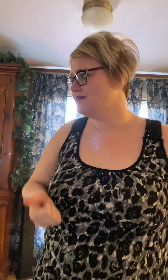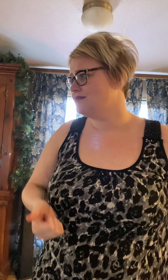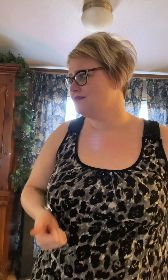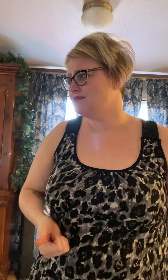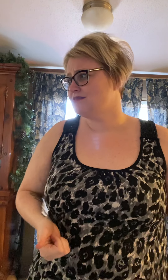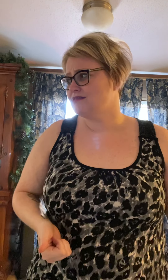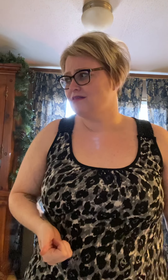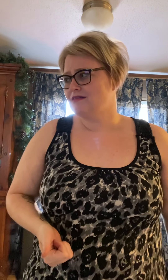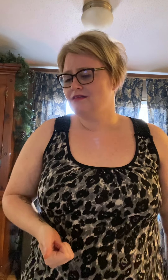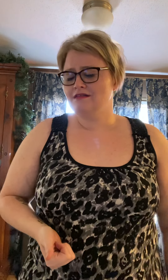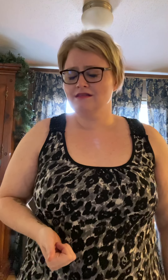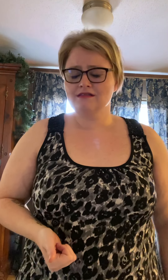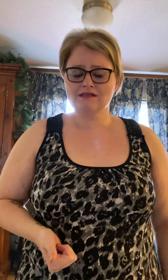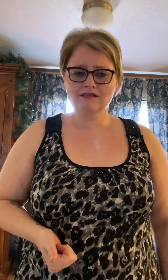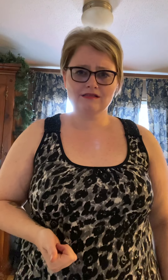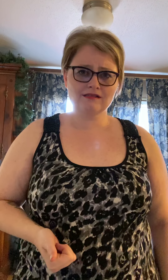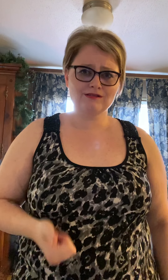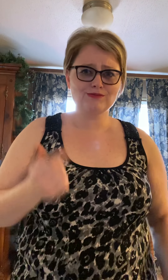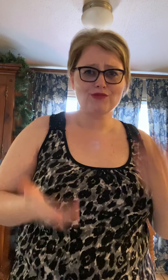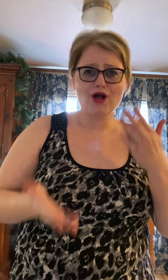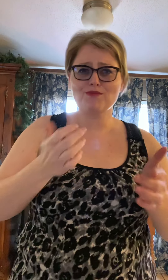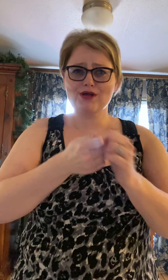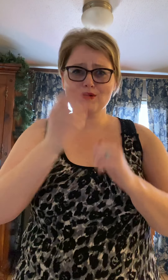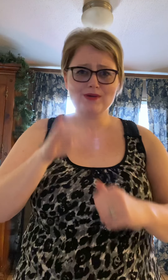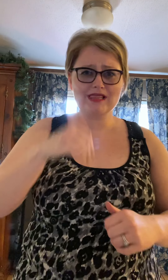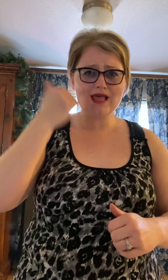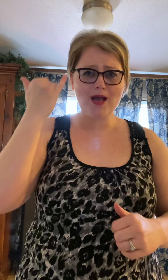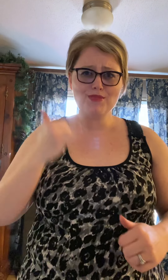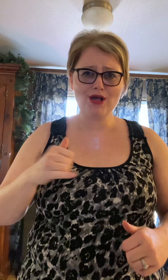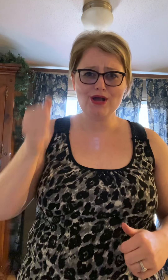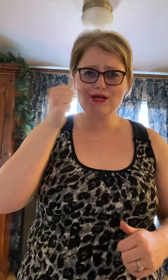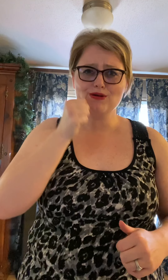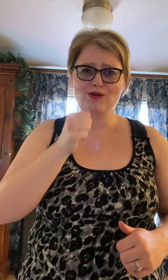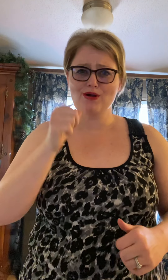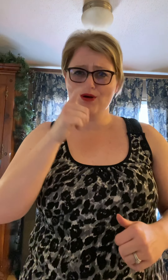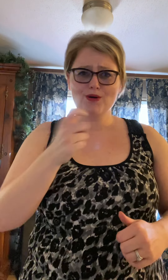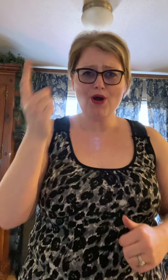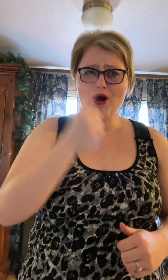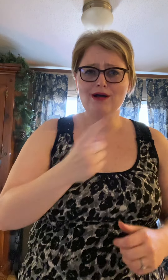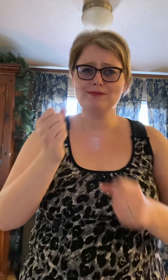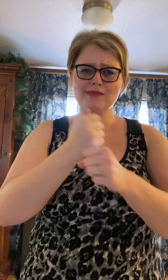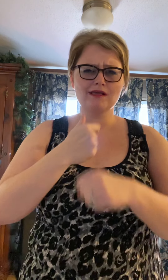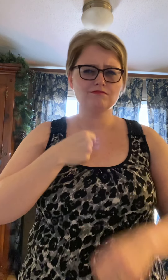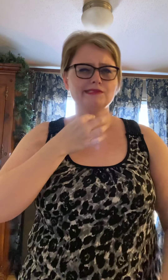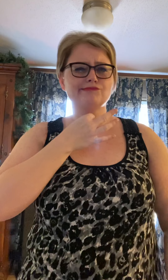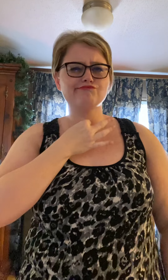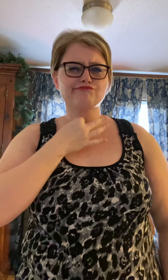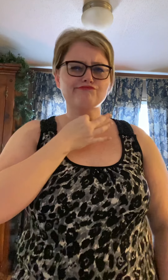And you're probably with that one girl Who always made me doubt She's so